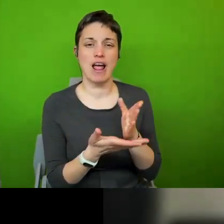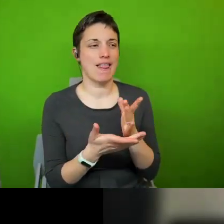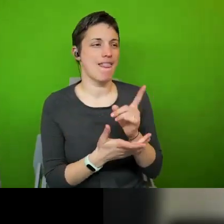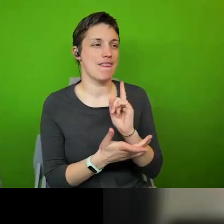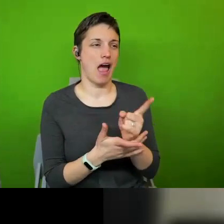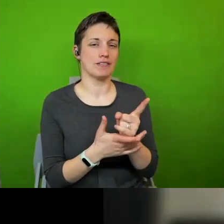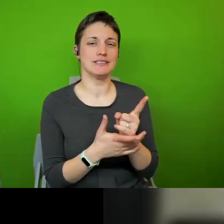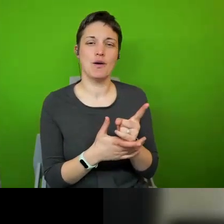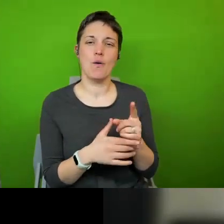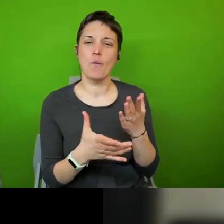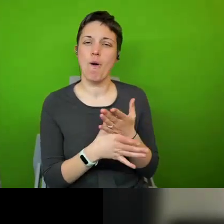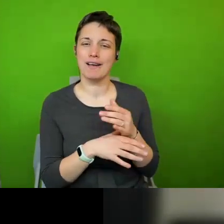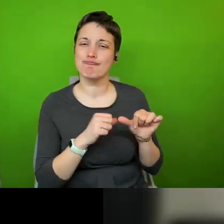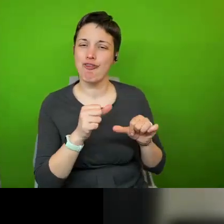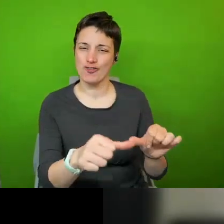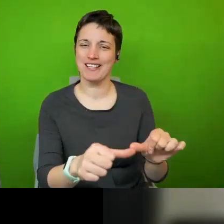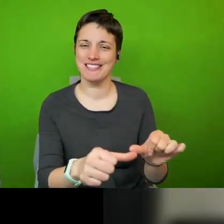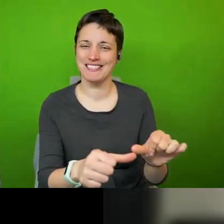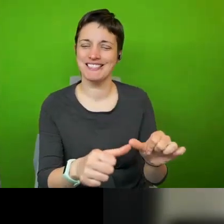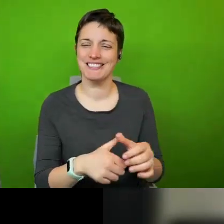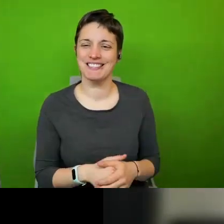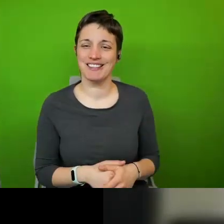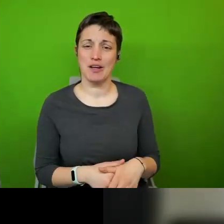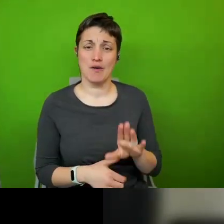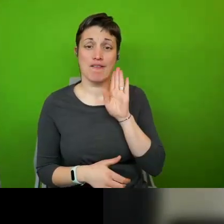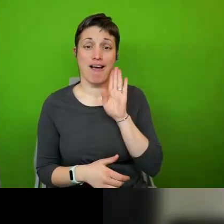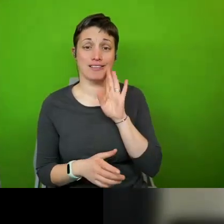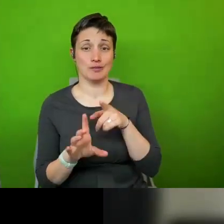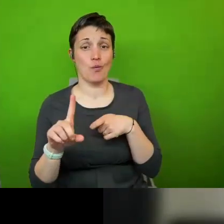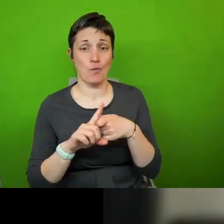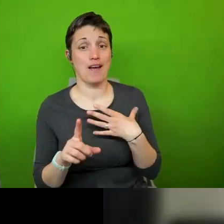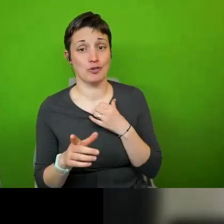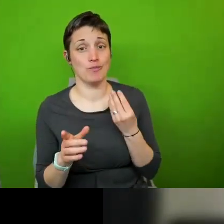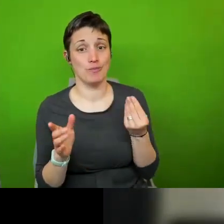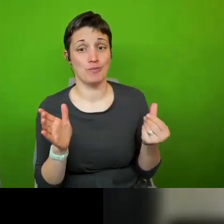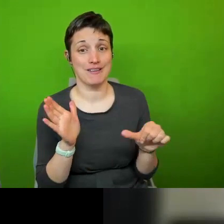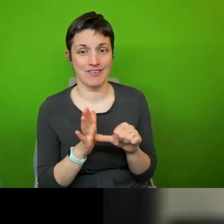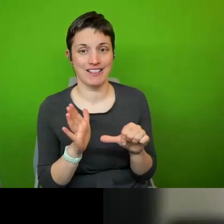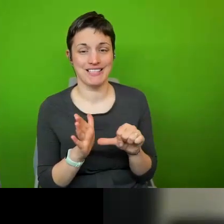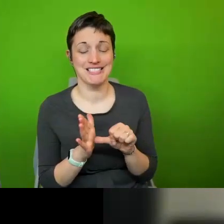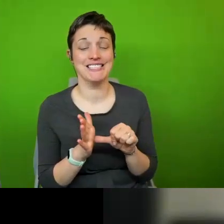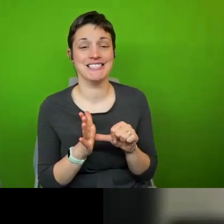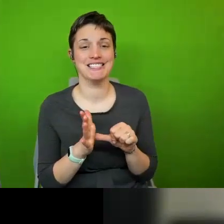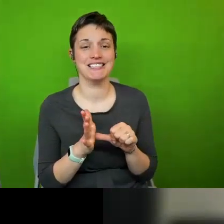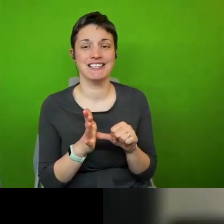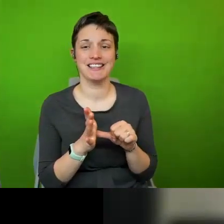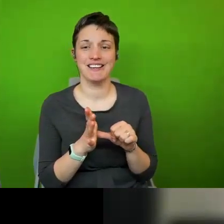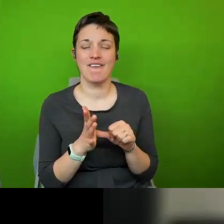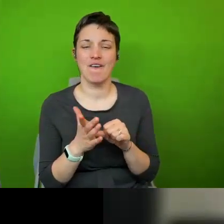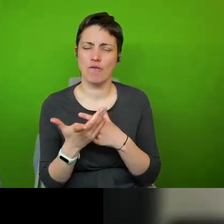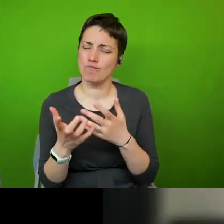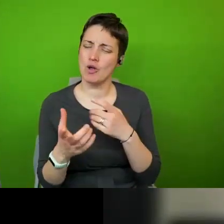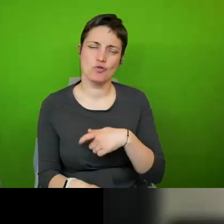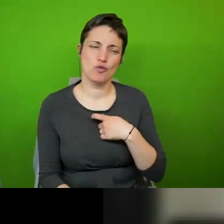know uh you you've heard tonight that we do have some difficulties in york at the moment in terms of interpreting human human